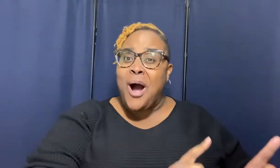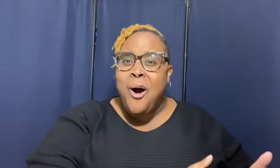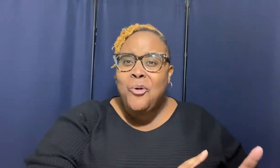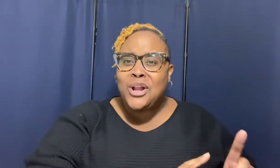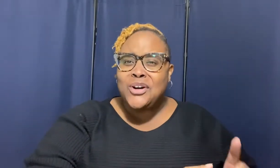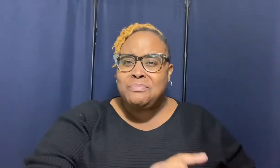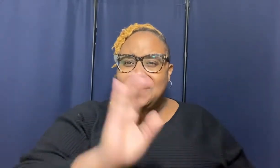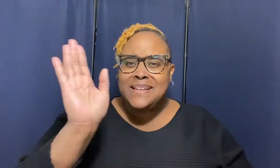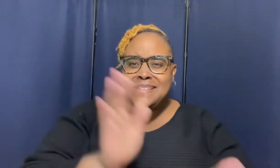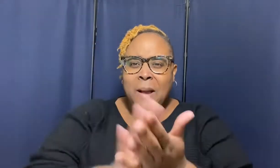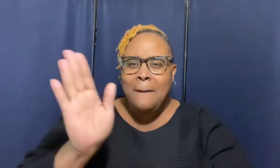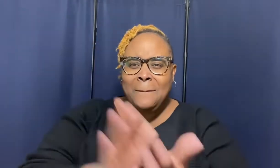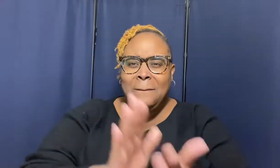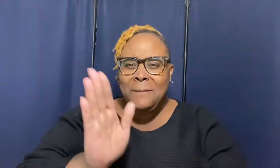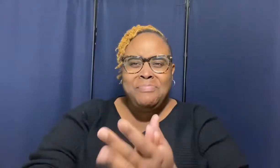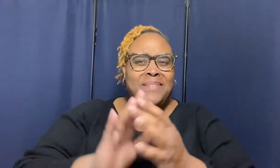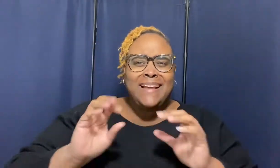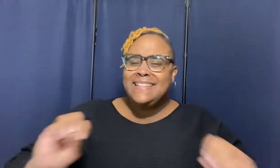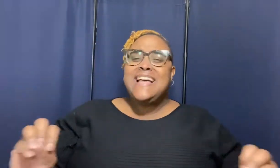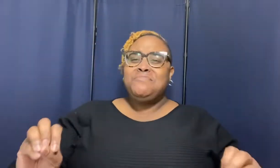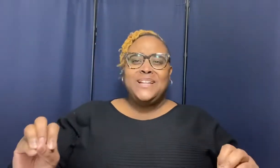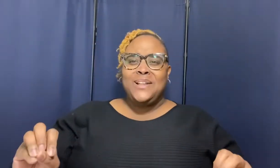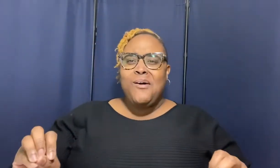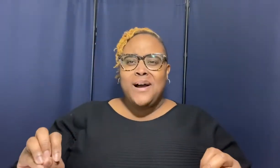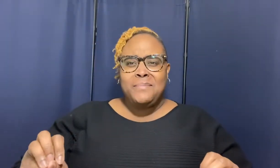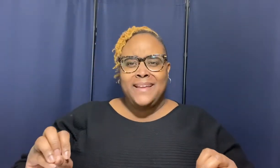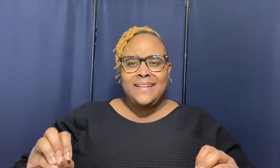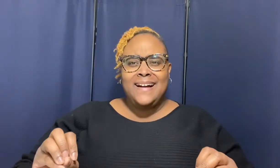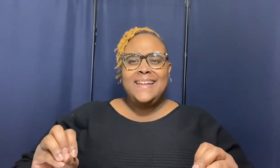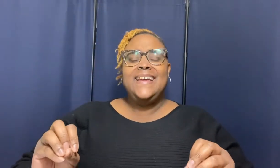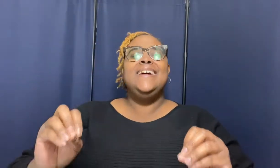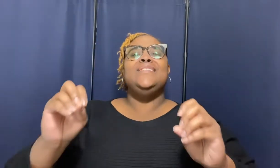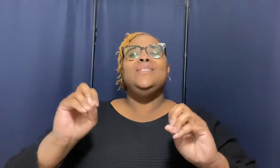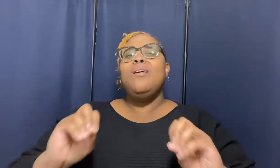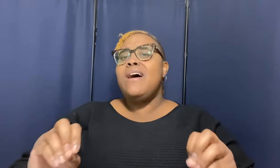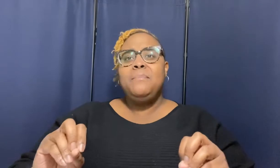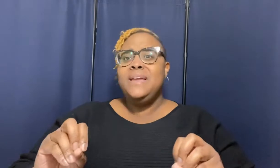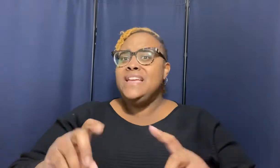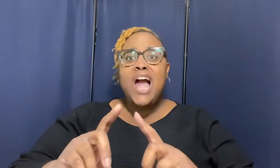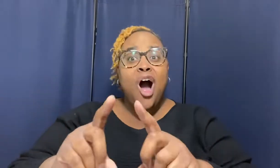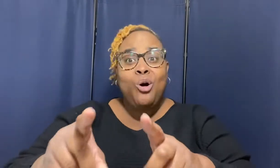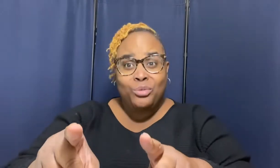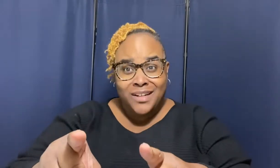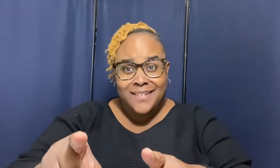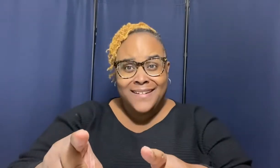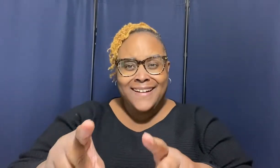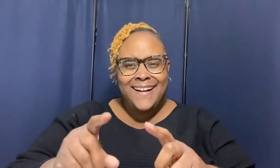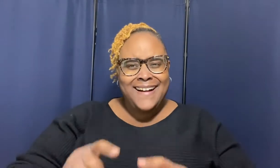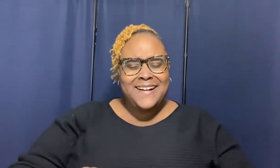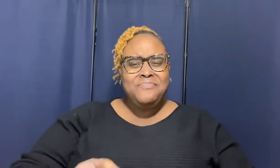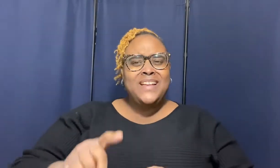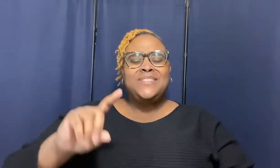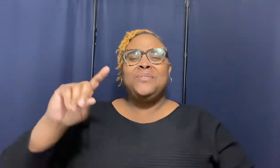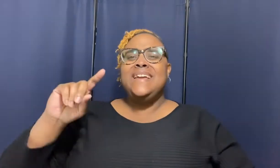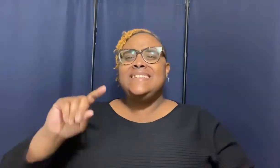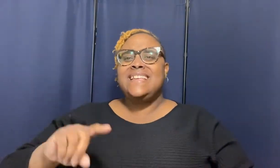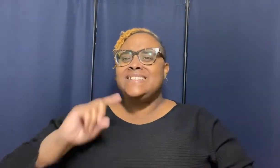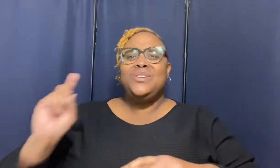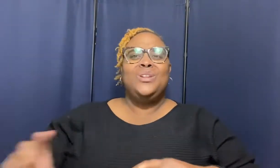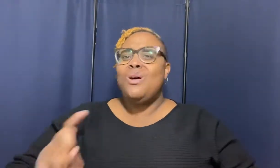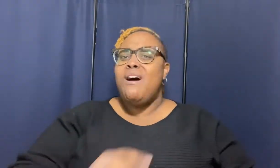owner of peace that's what lord mean honey lord mean owner huh so it says the lord